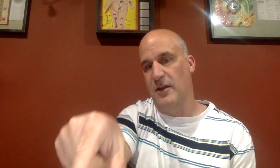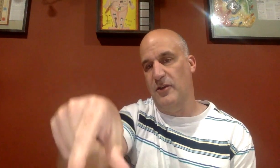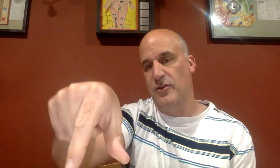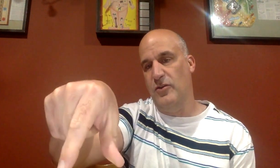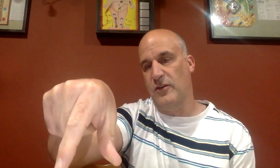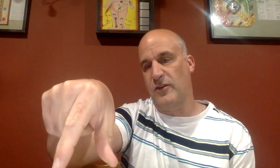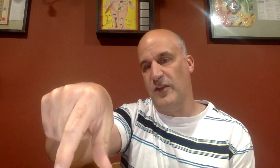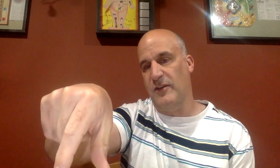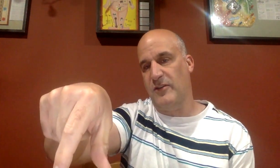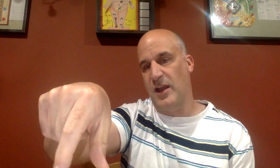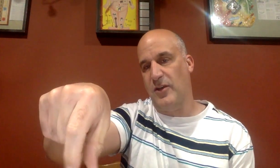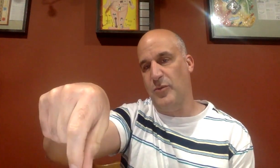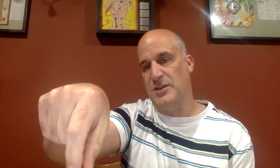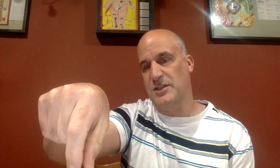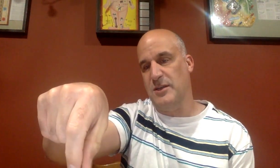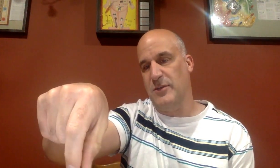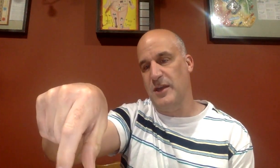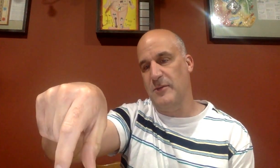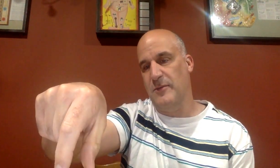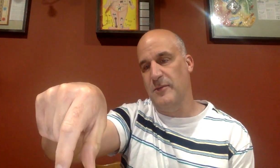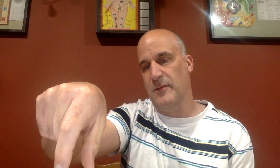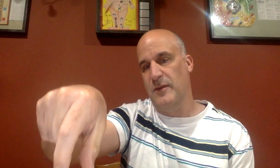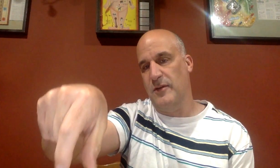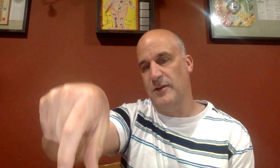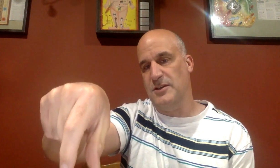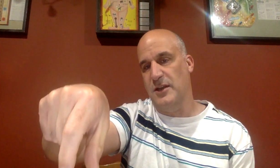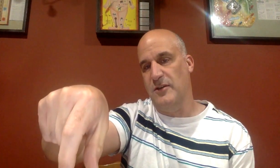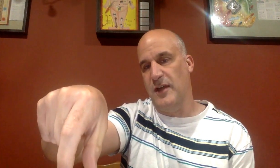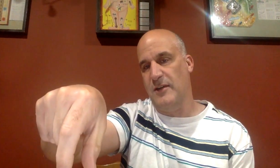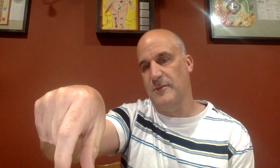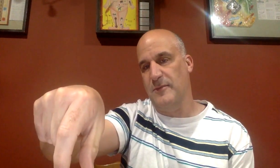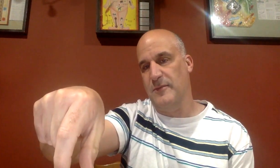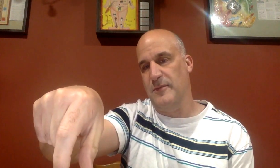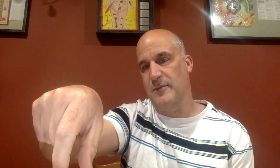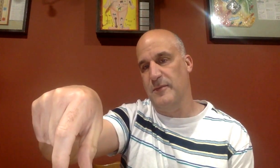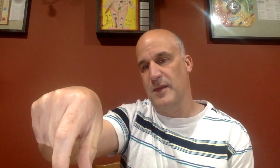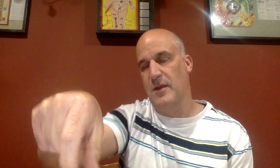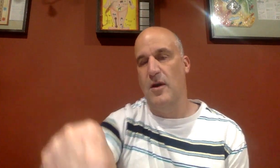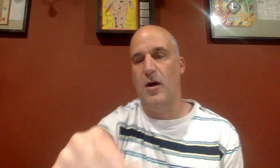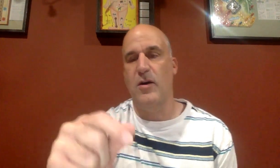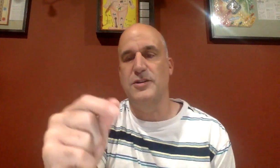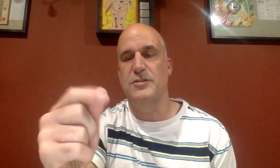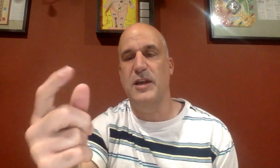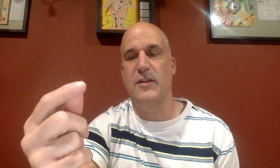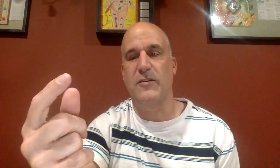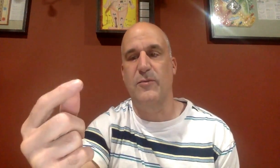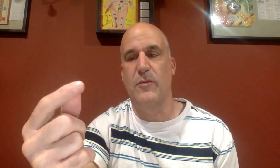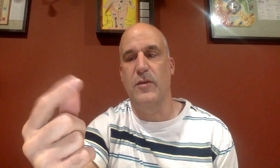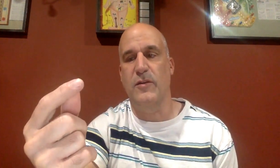Q looks like this, kind of like you're pinching something. So you just kind of do that. R is you take this, this,